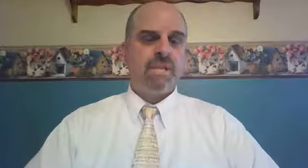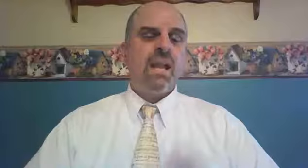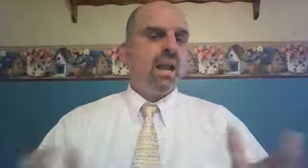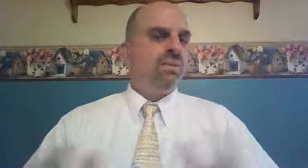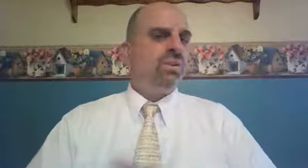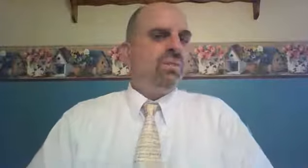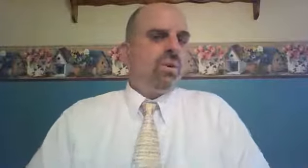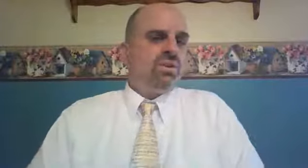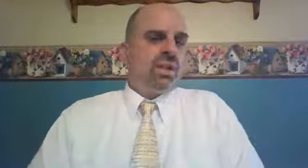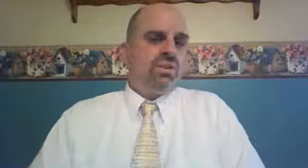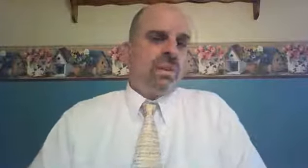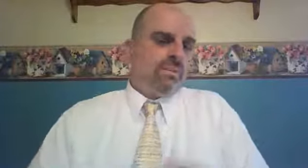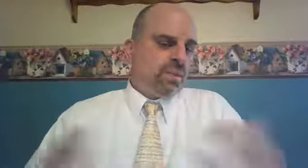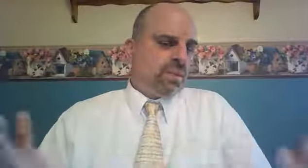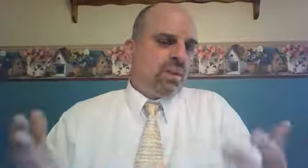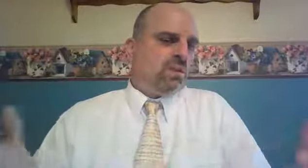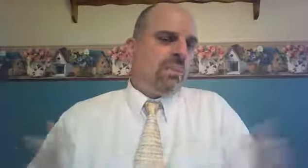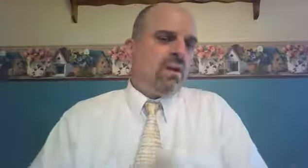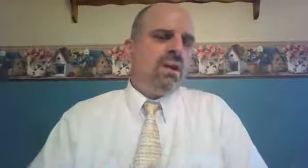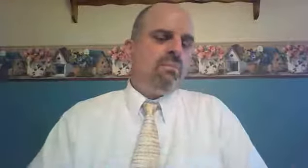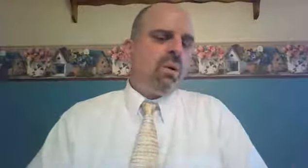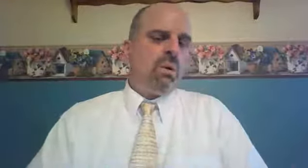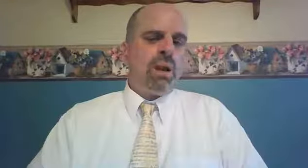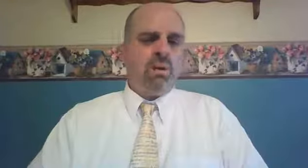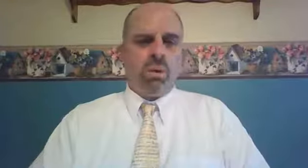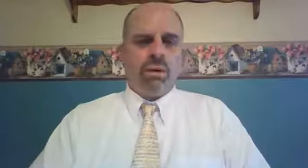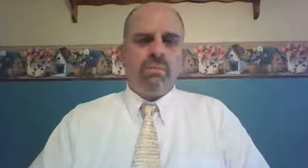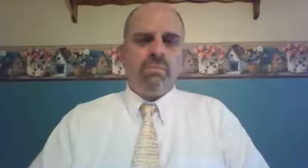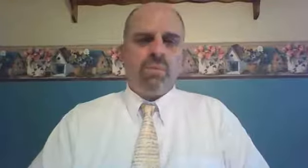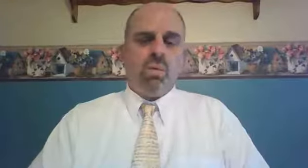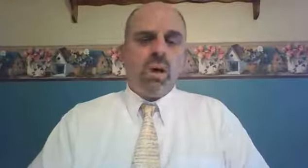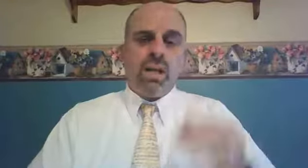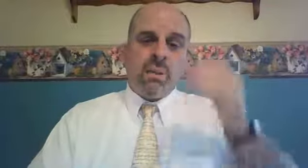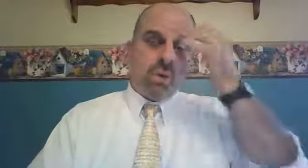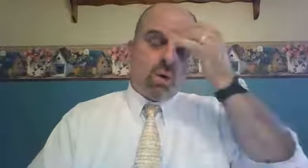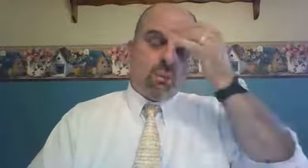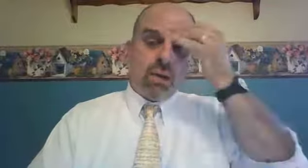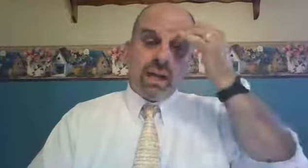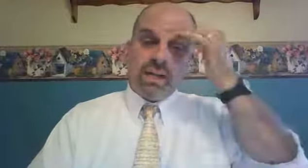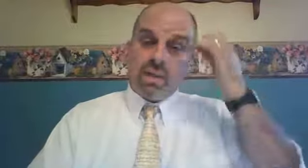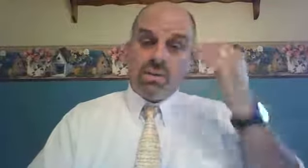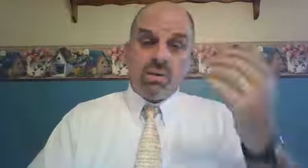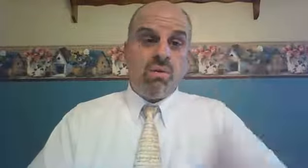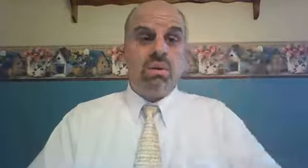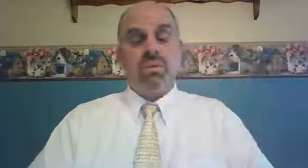And verse four says, sons married Moabite women, one named Orpah and the other Ruth.